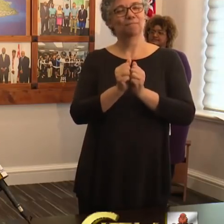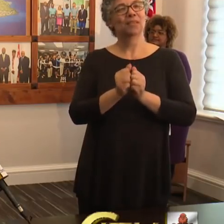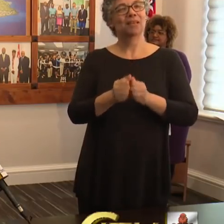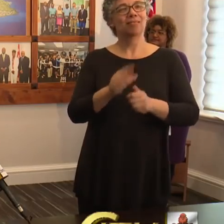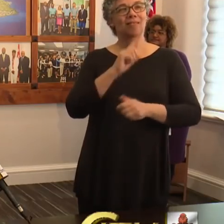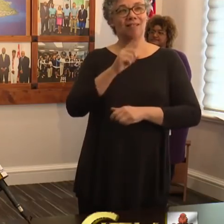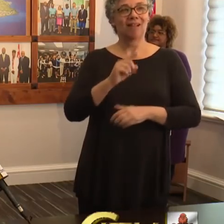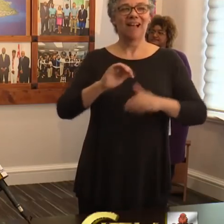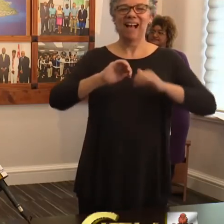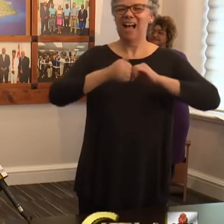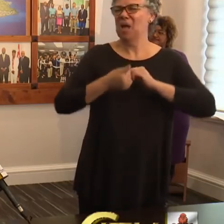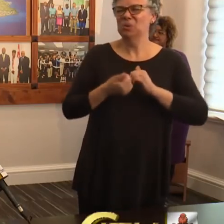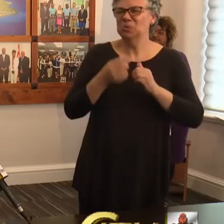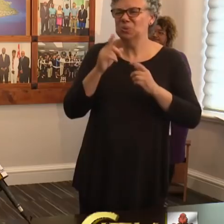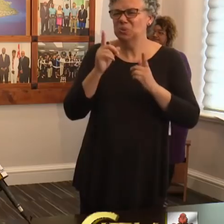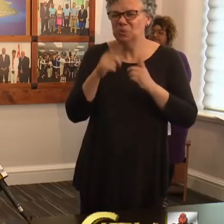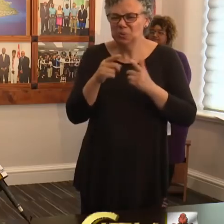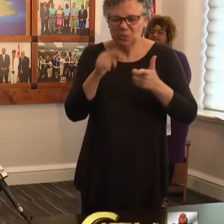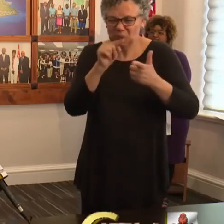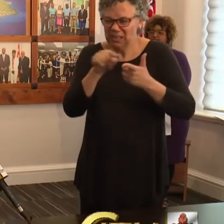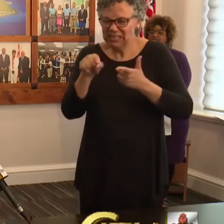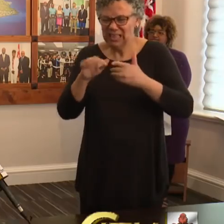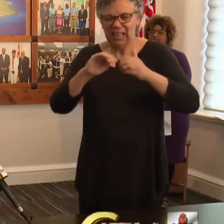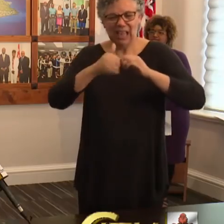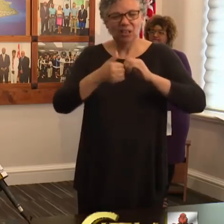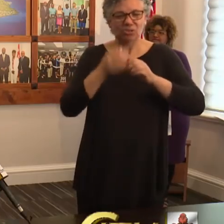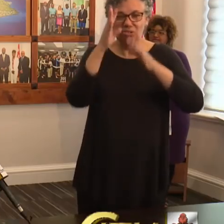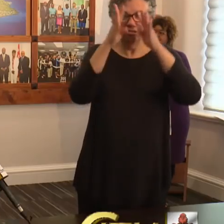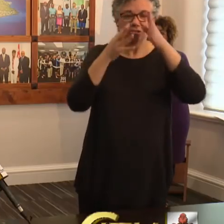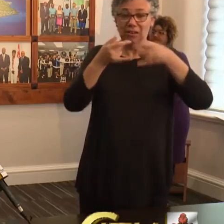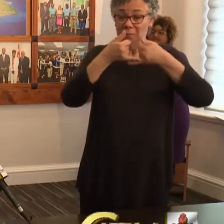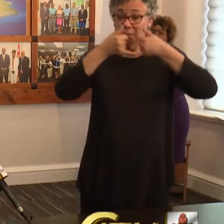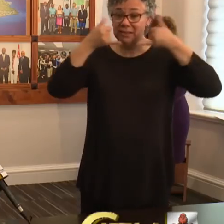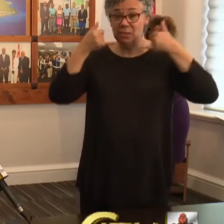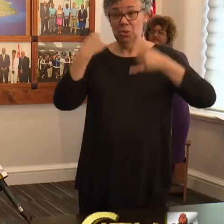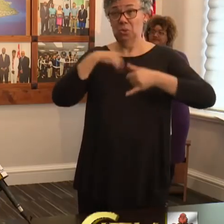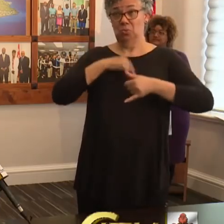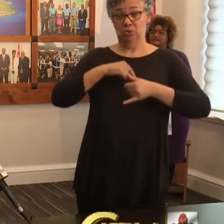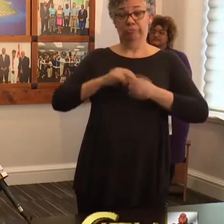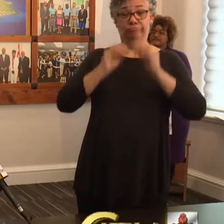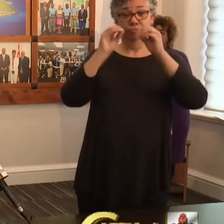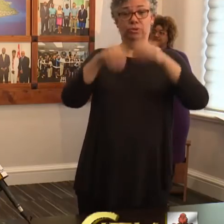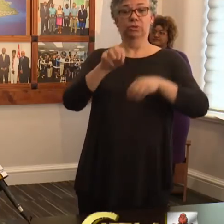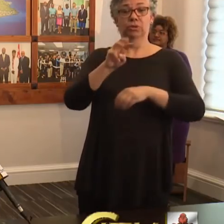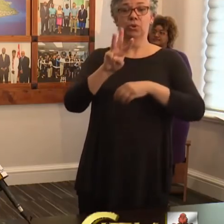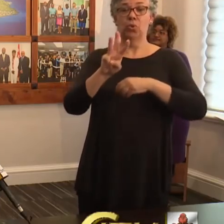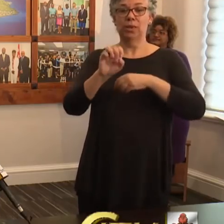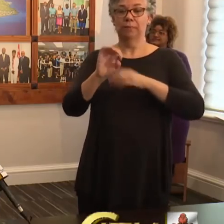videos online on how to make the mask and we are going to post one to the website coronavirus